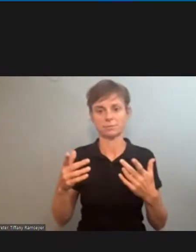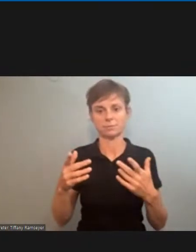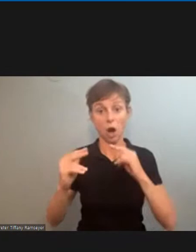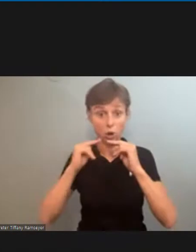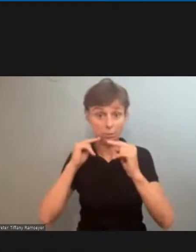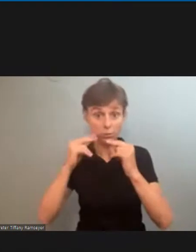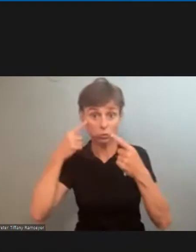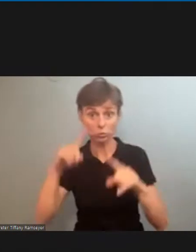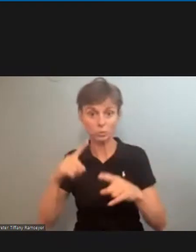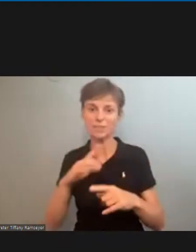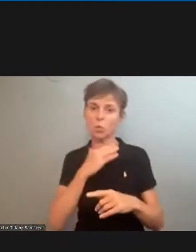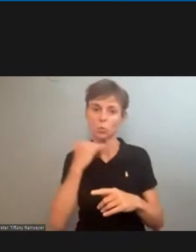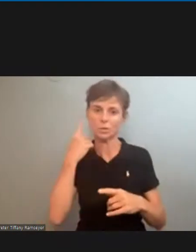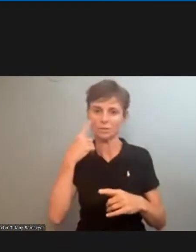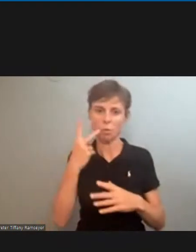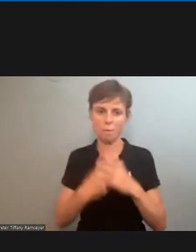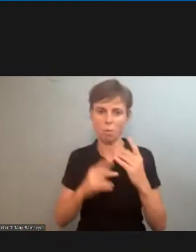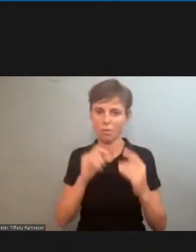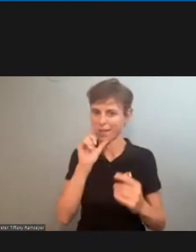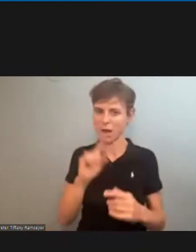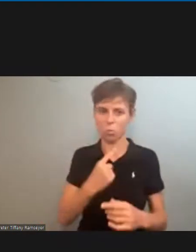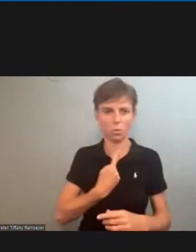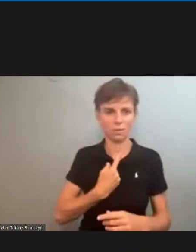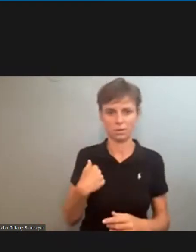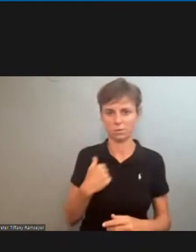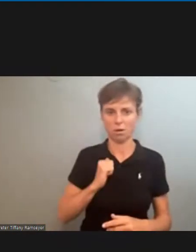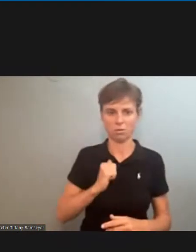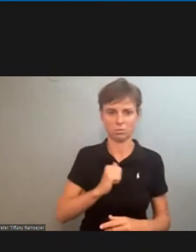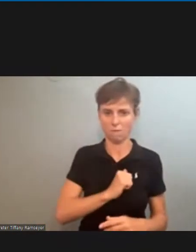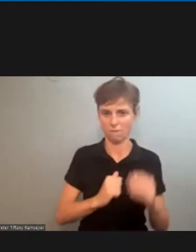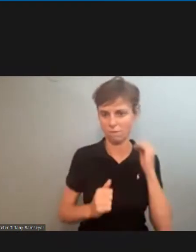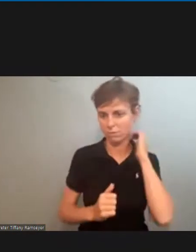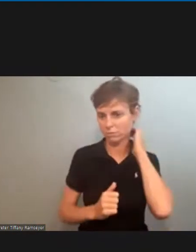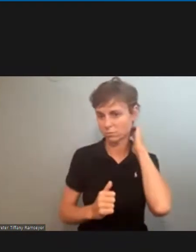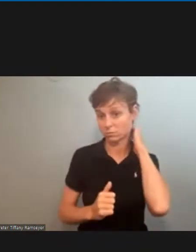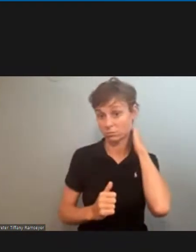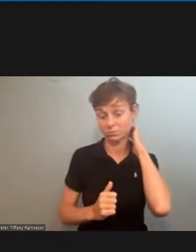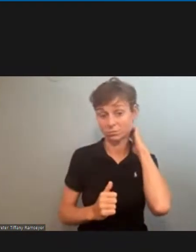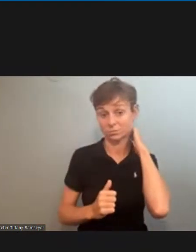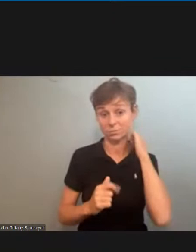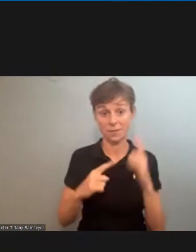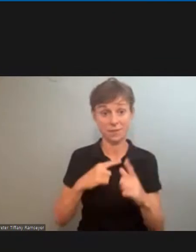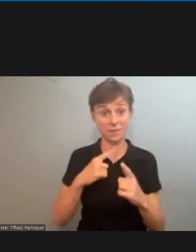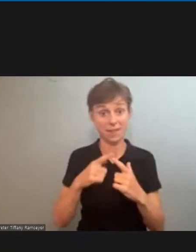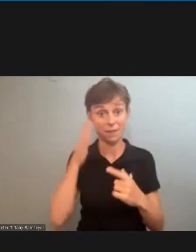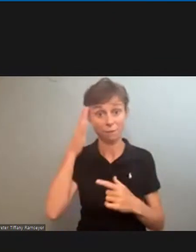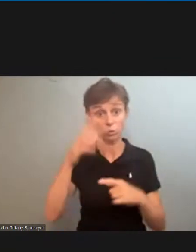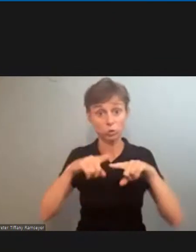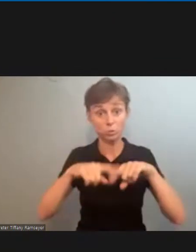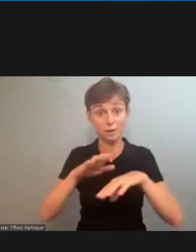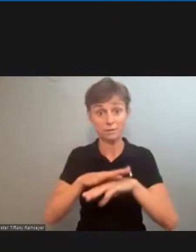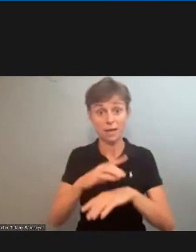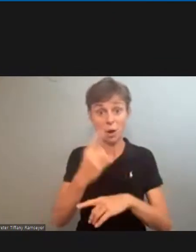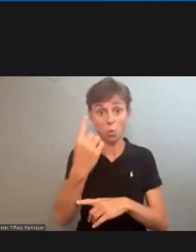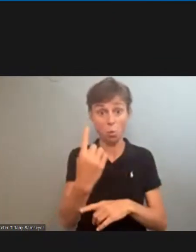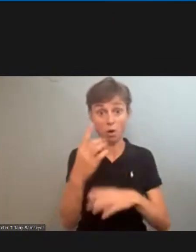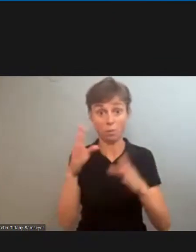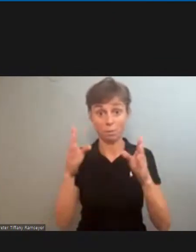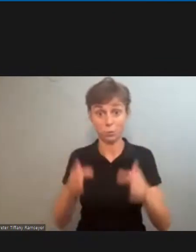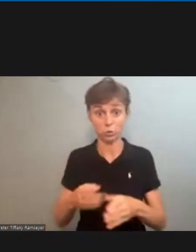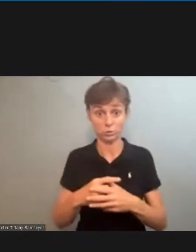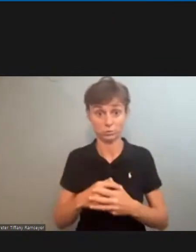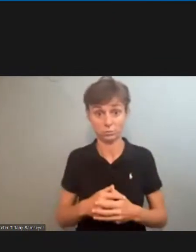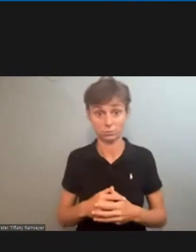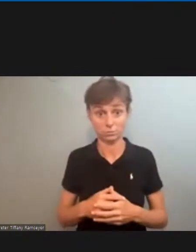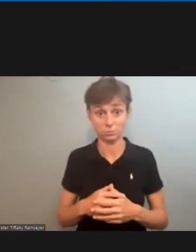us uh and it leaves our future in really in the hands of one person uh that's not the best place